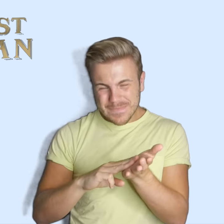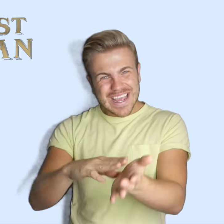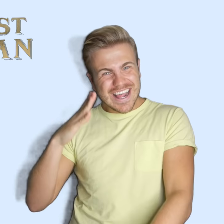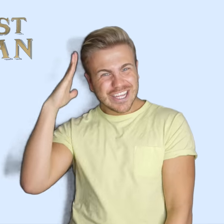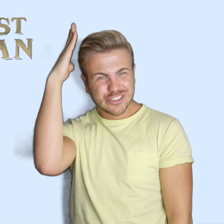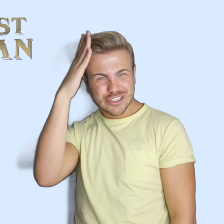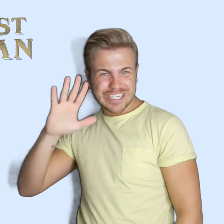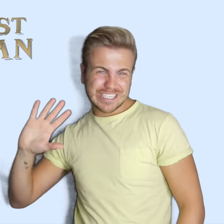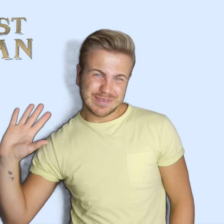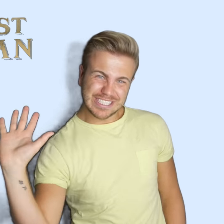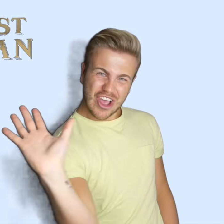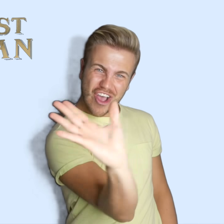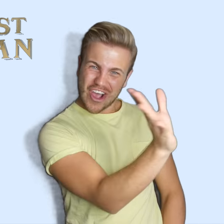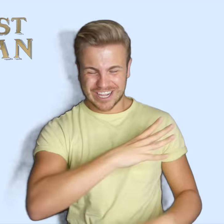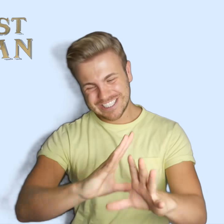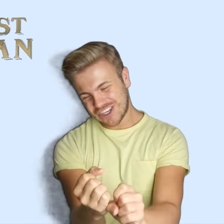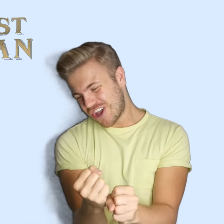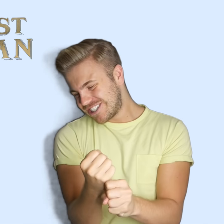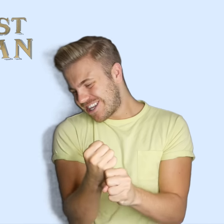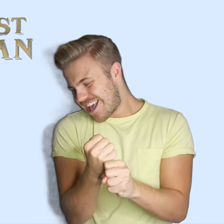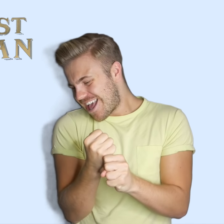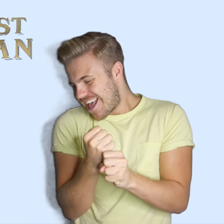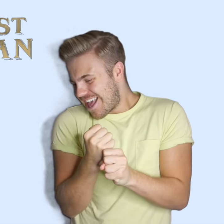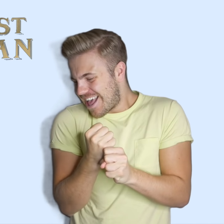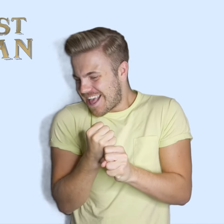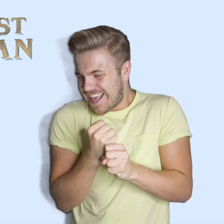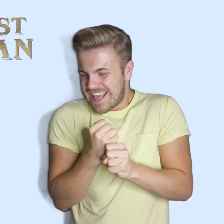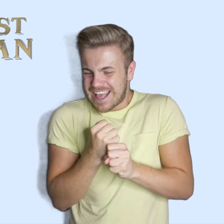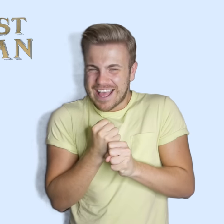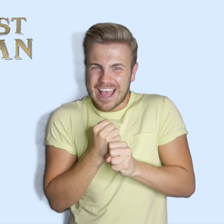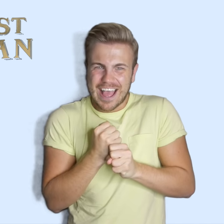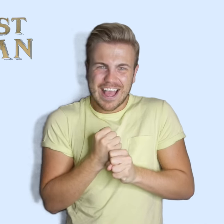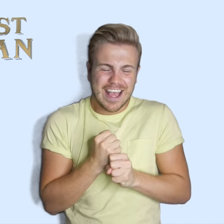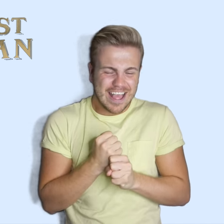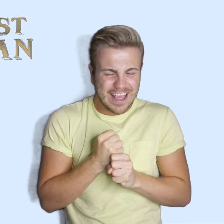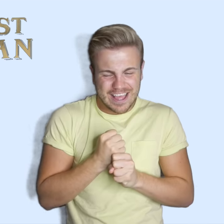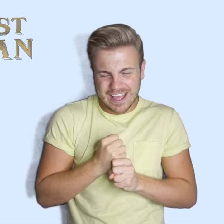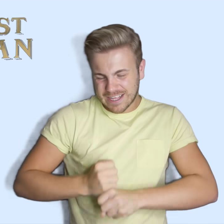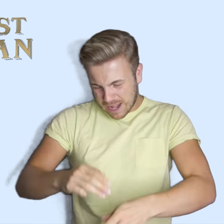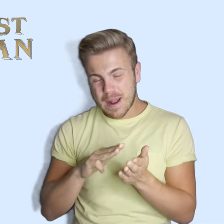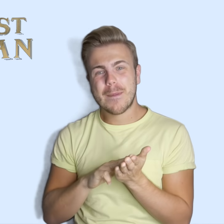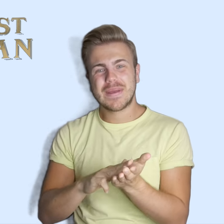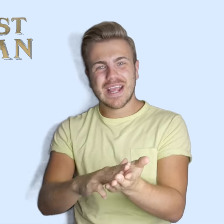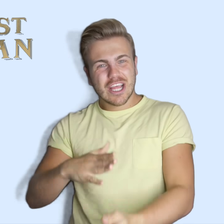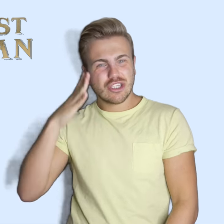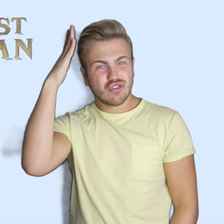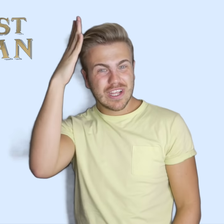million dreams is all it's gonna take A million dreams